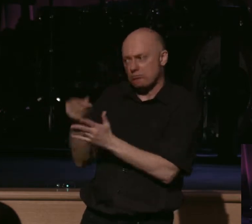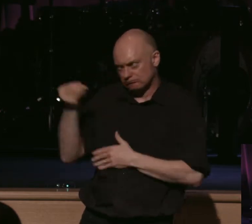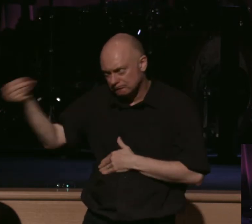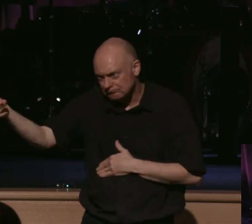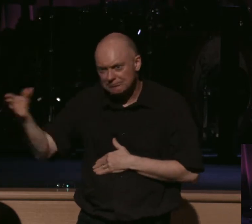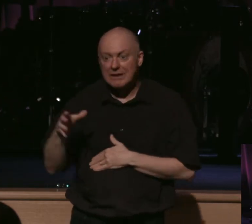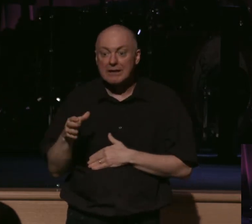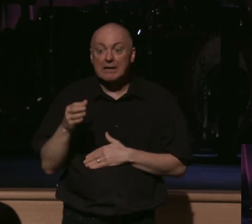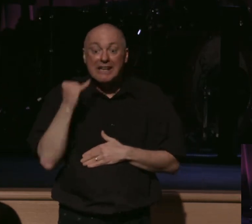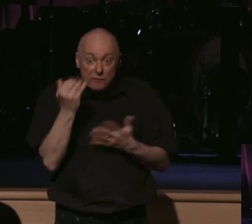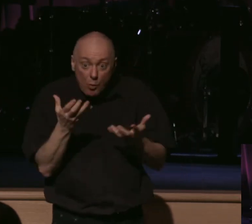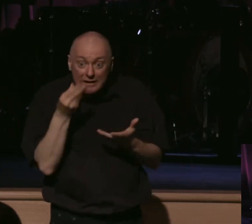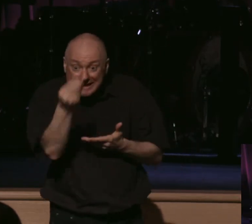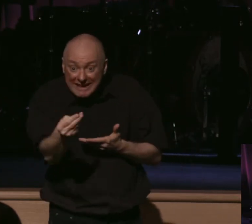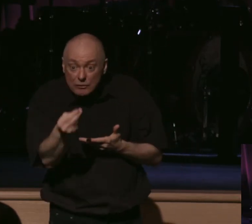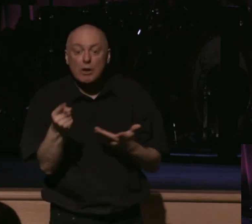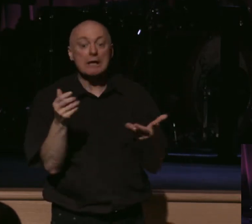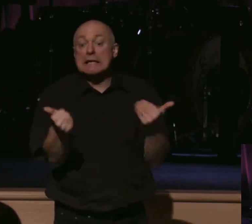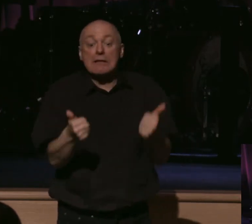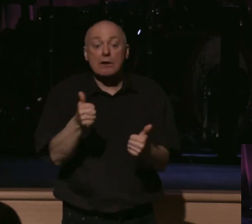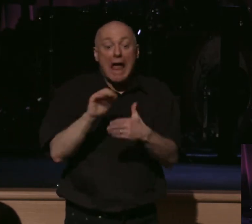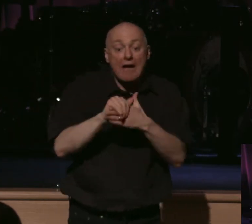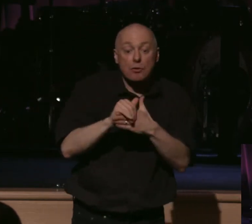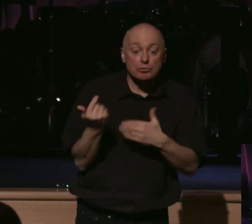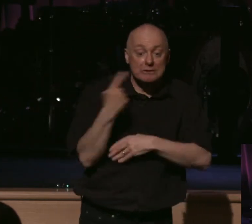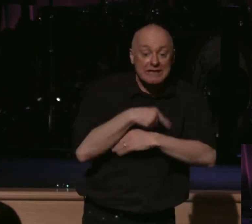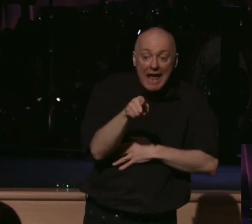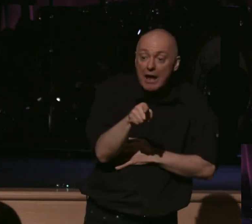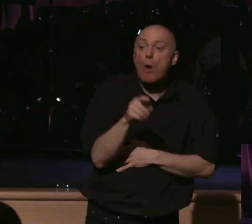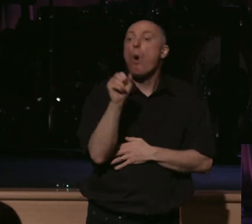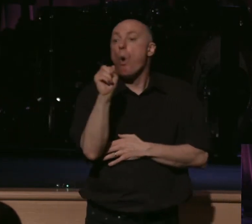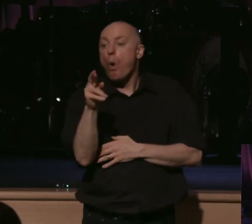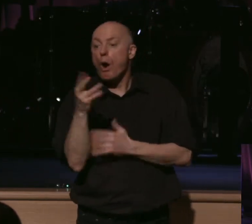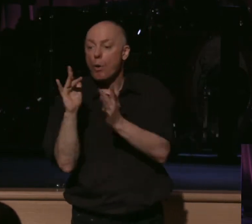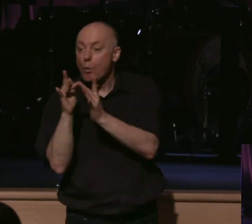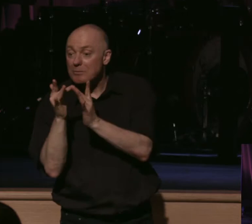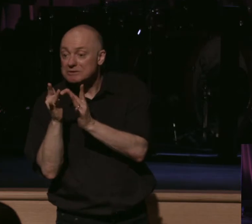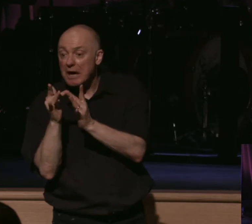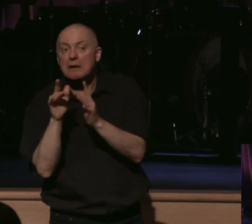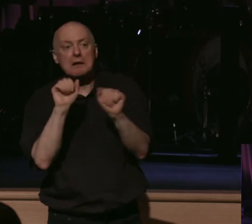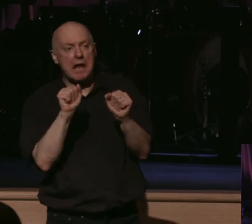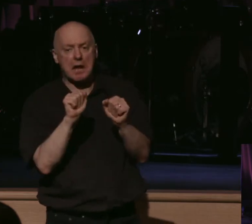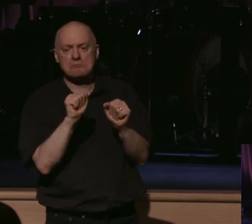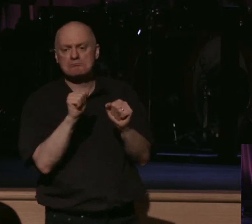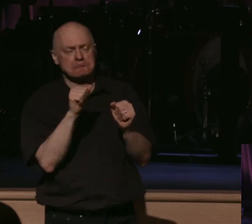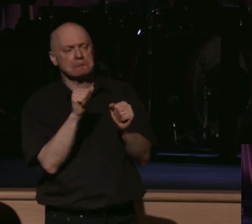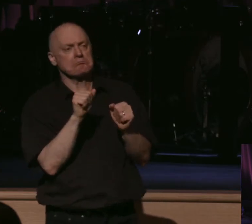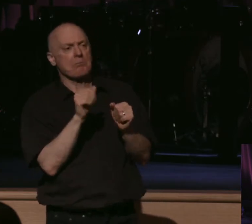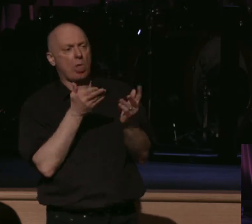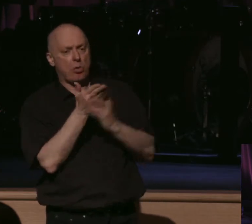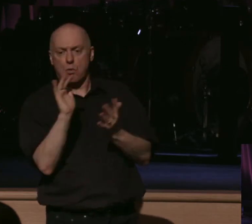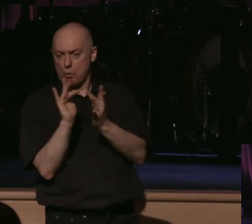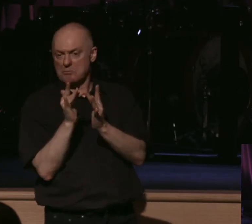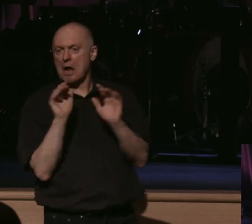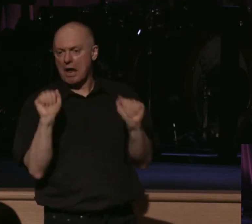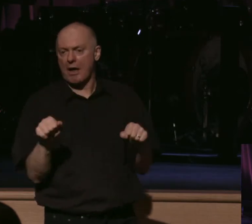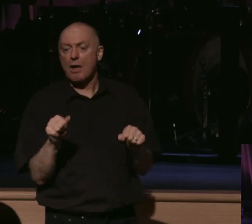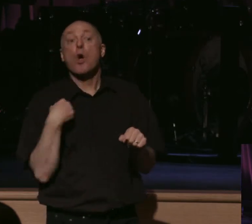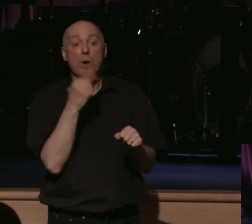to that on our website or on an envelope today, and your heart's burdened for that, for the people, for the gospel there, you can just indicate it on the envelope in Nepal, and then we will make sure that that gets